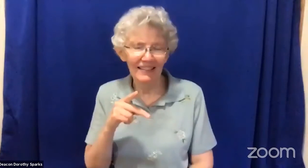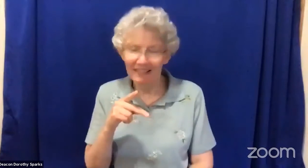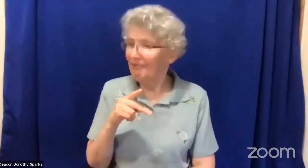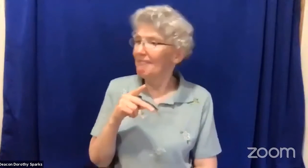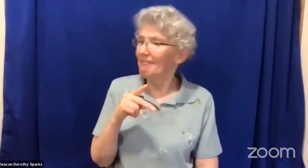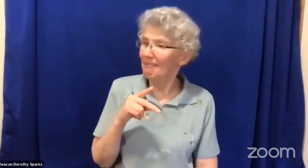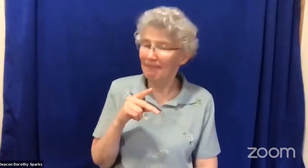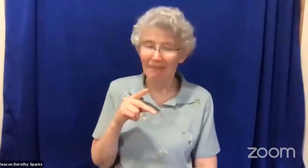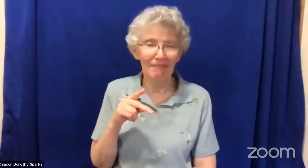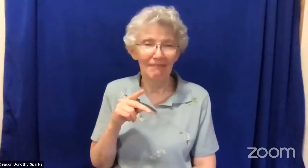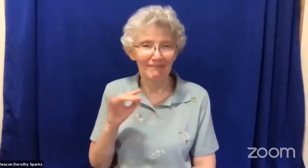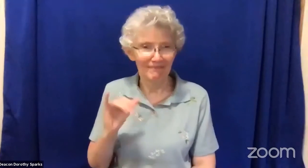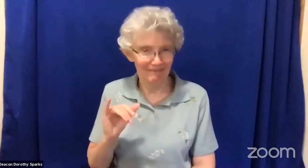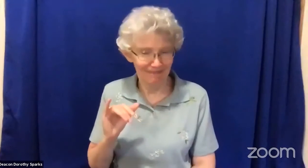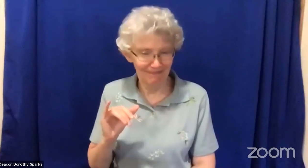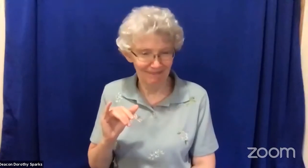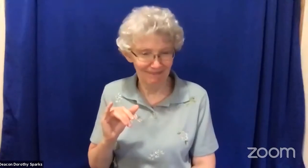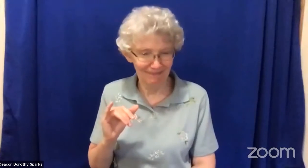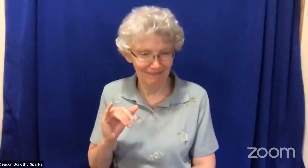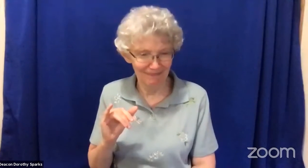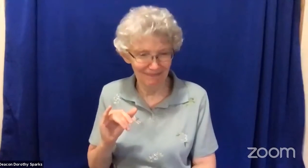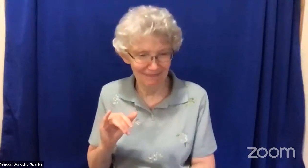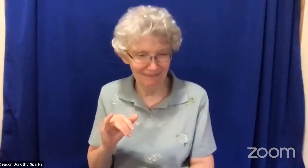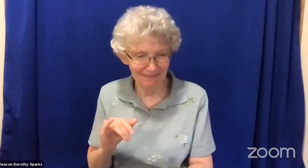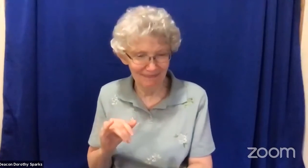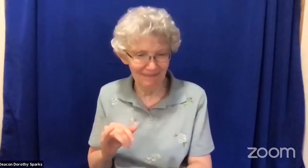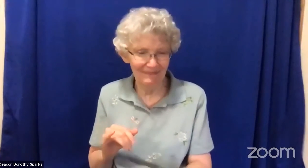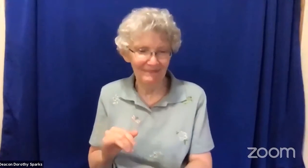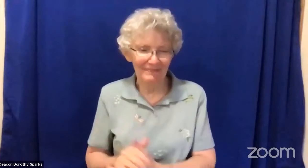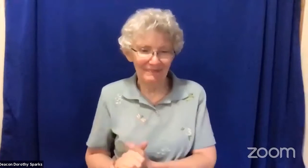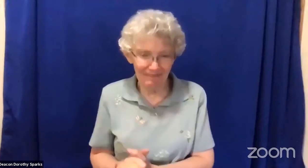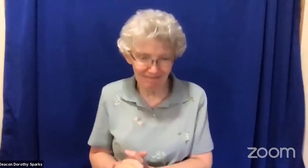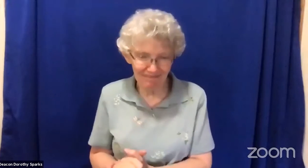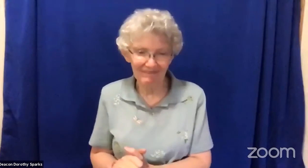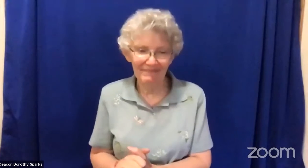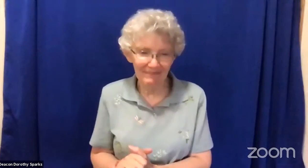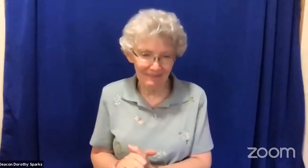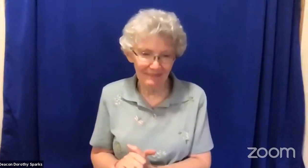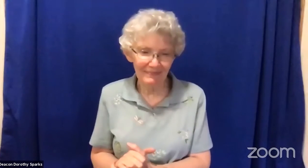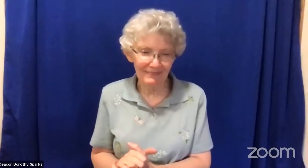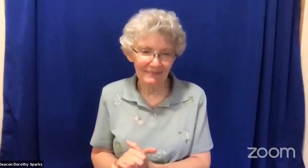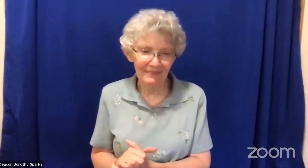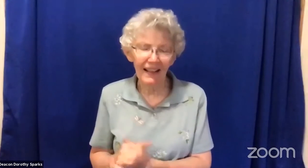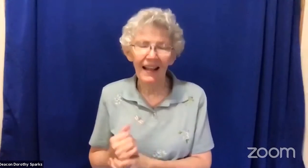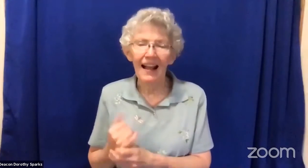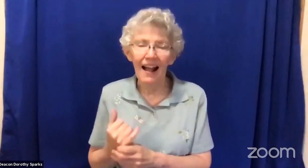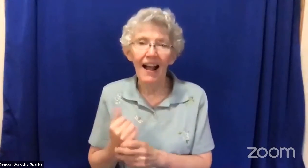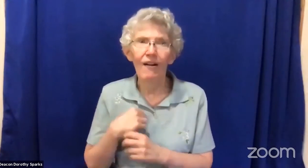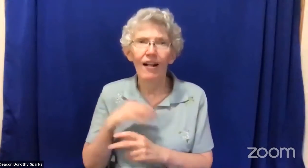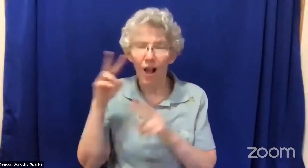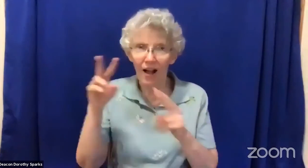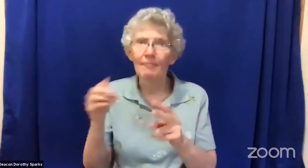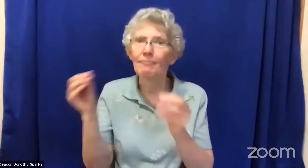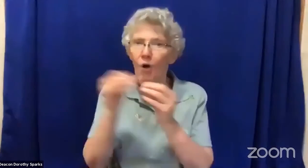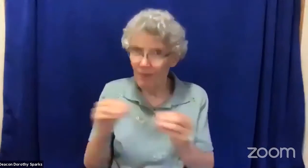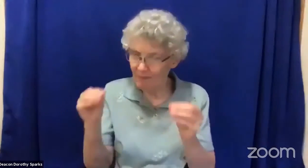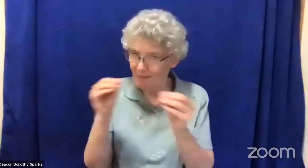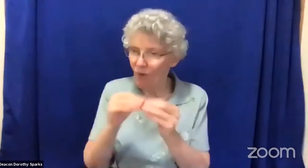that actually came up to me and said, I'm glad that Minneapolis erupted because it finally brought